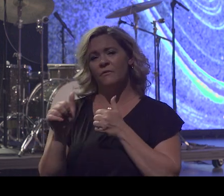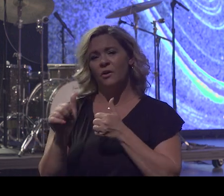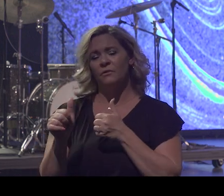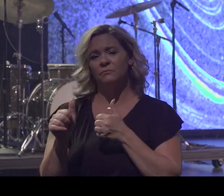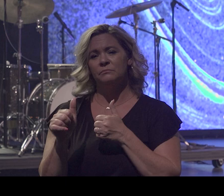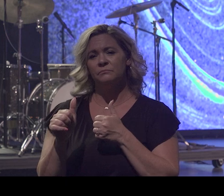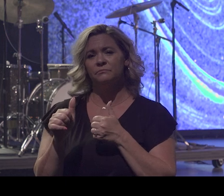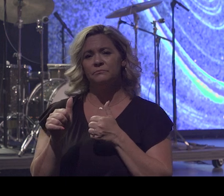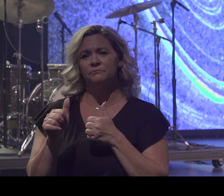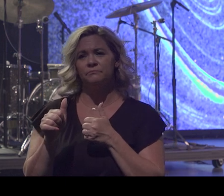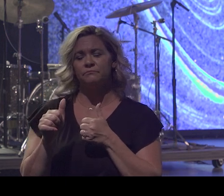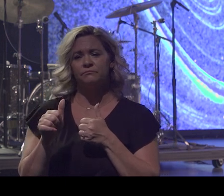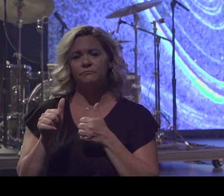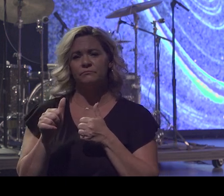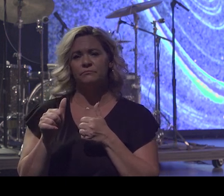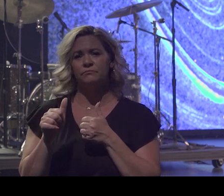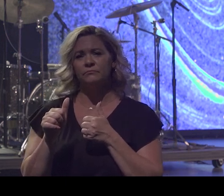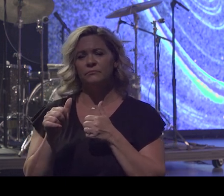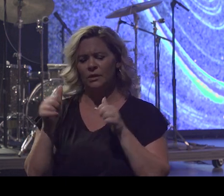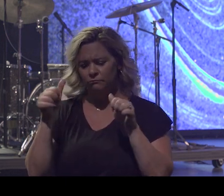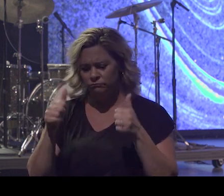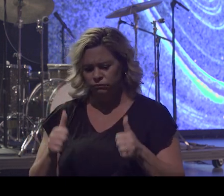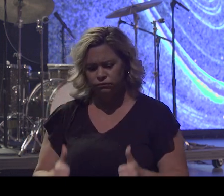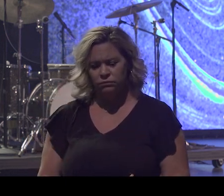God still loves you.